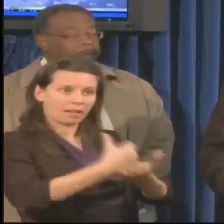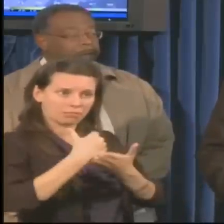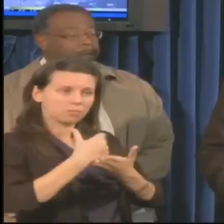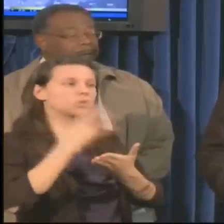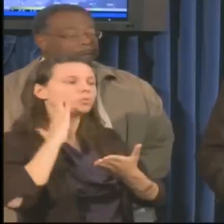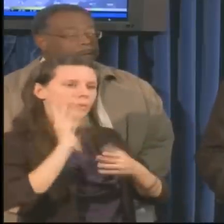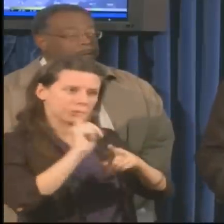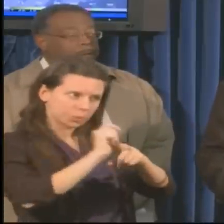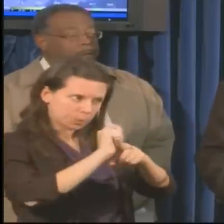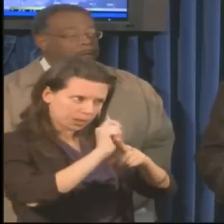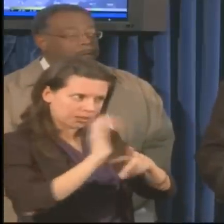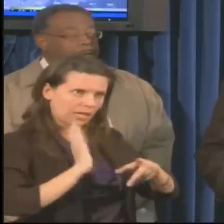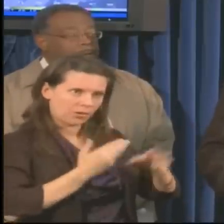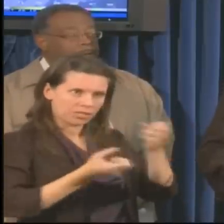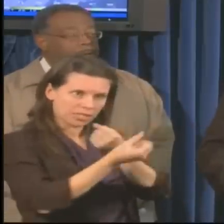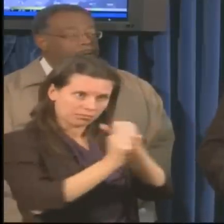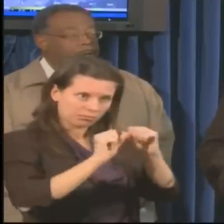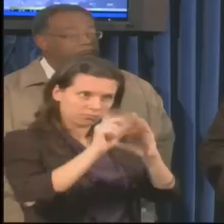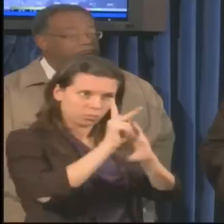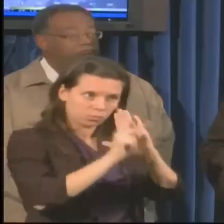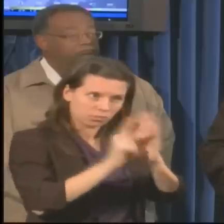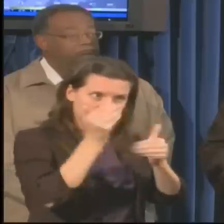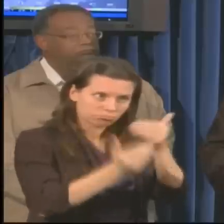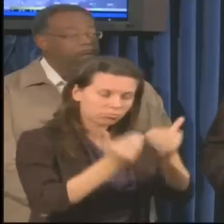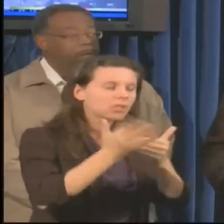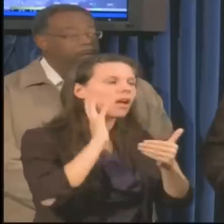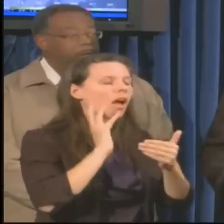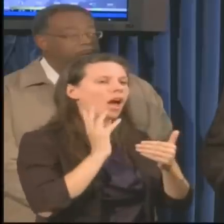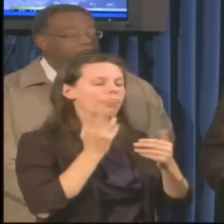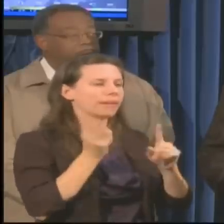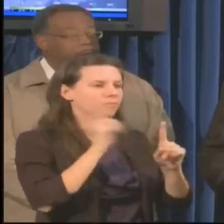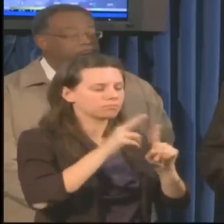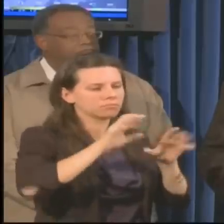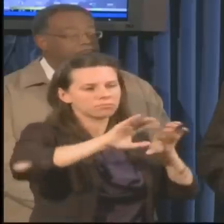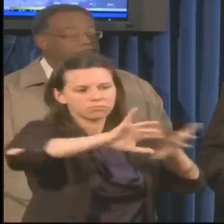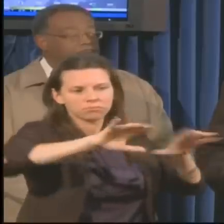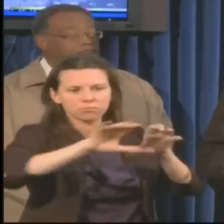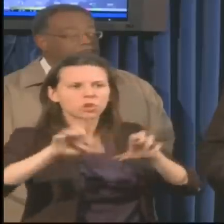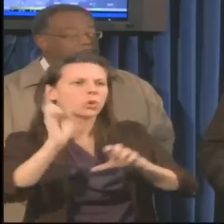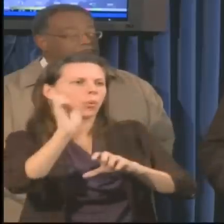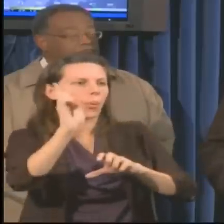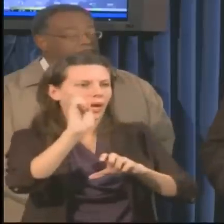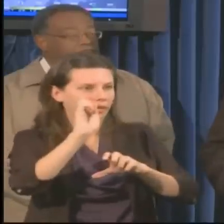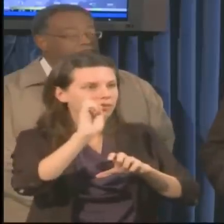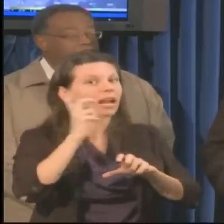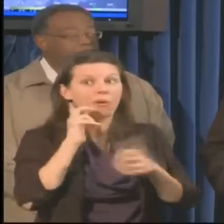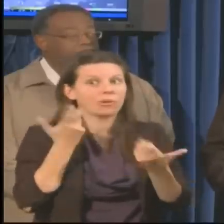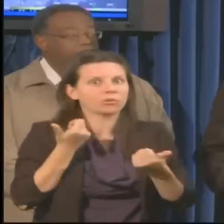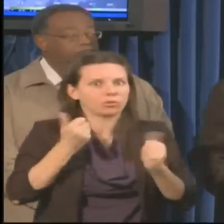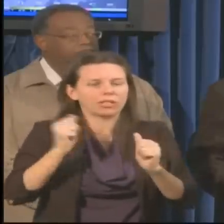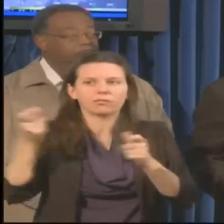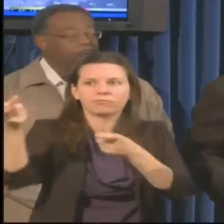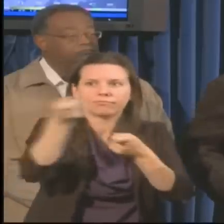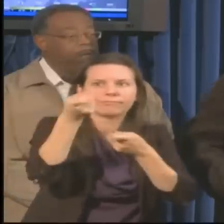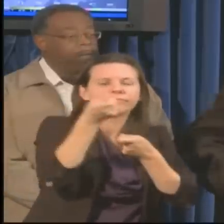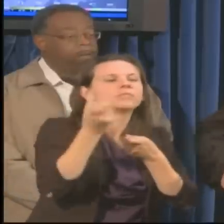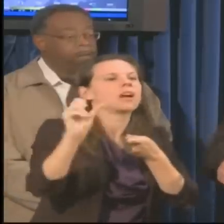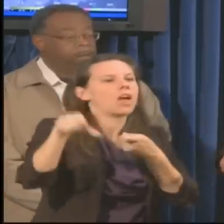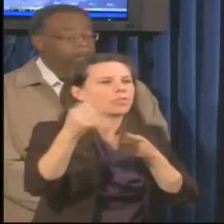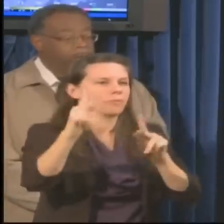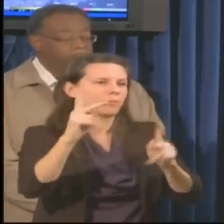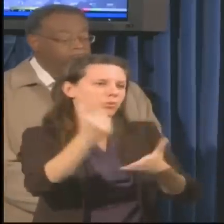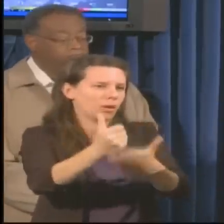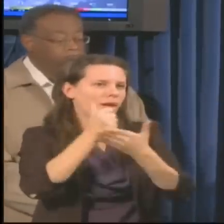their safety procedures and assigned work to locations. And we will continue to pursue getting more. Thank you. That's all.